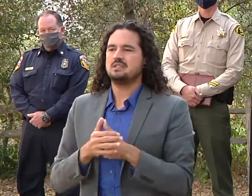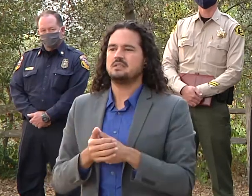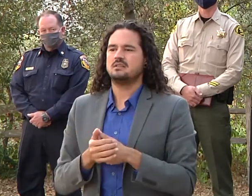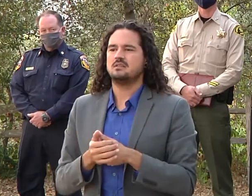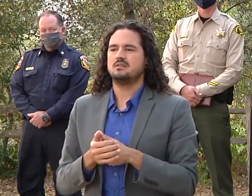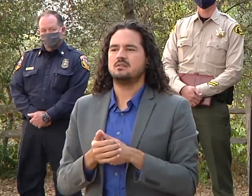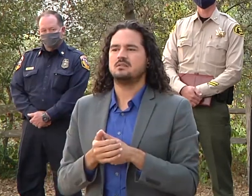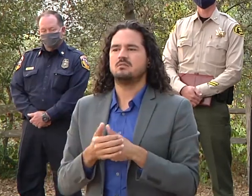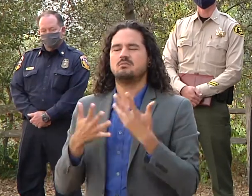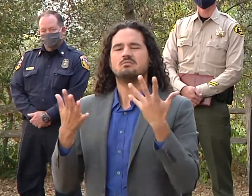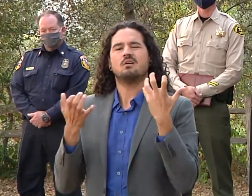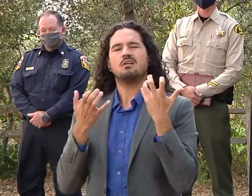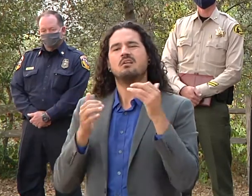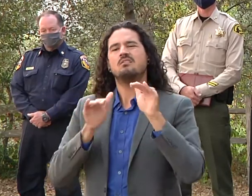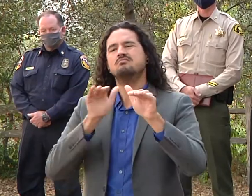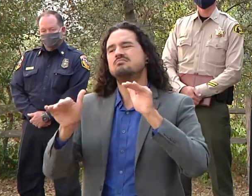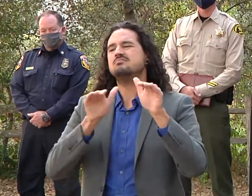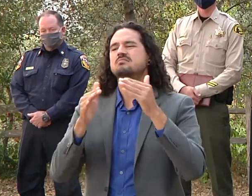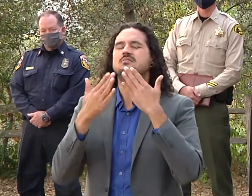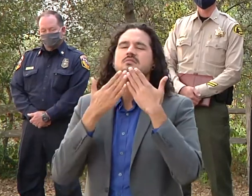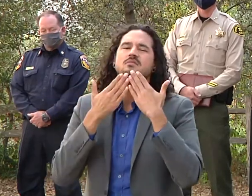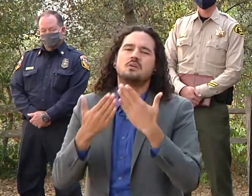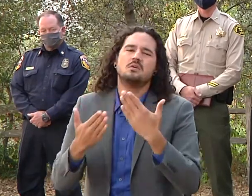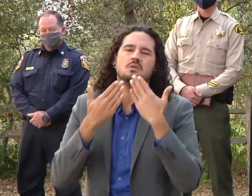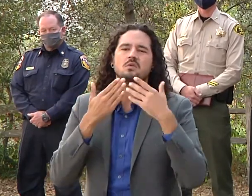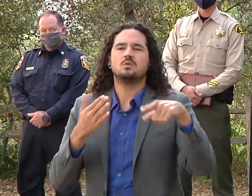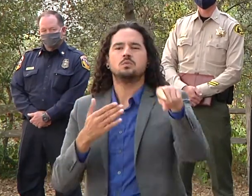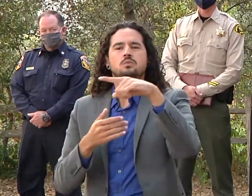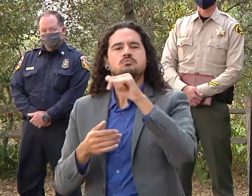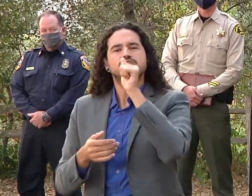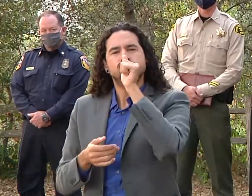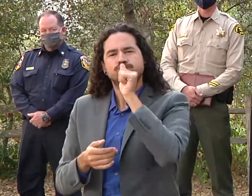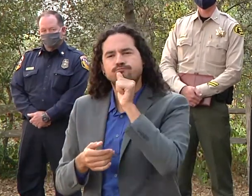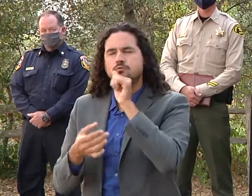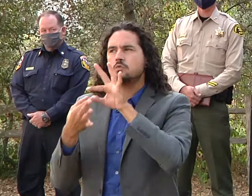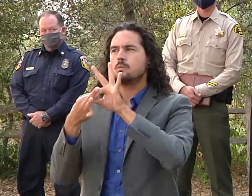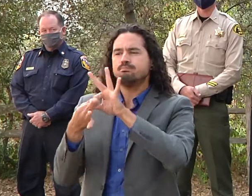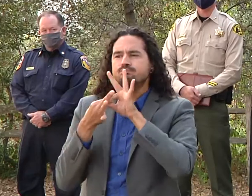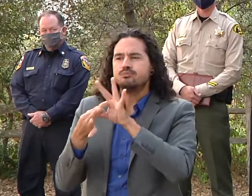patience and cooperation and understanding there during this emergency response